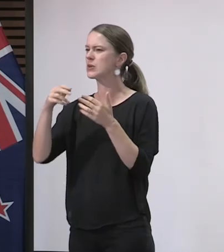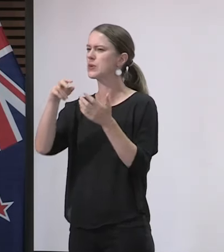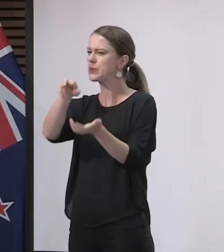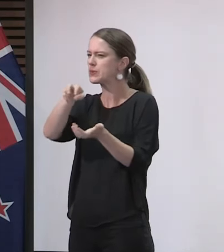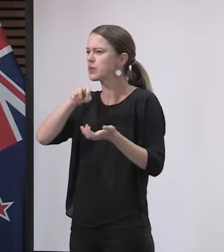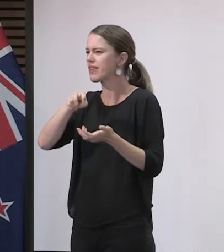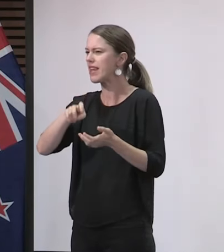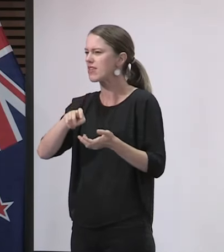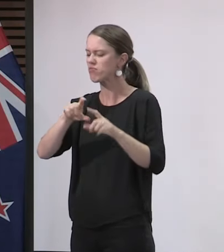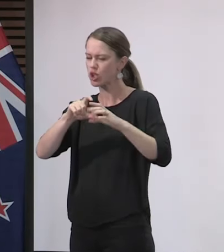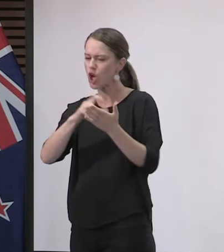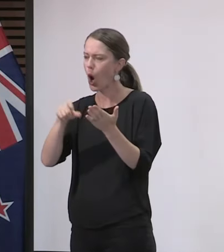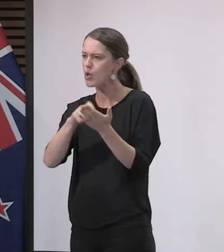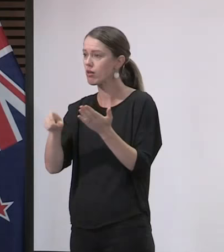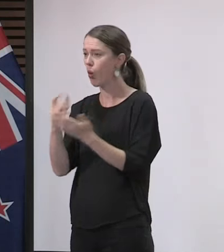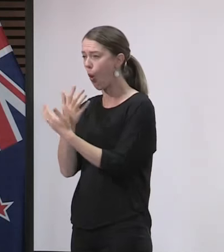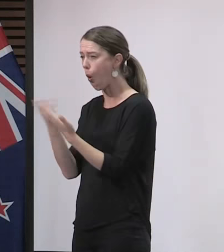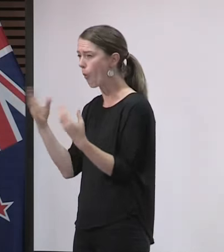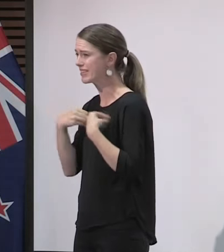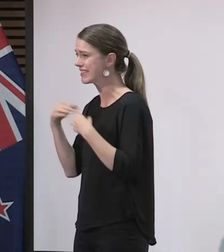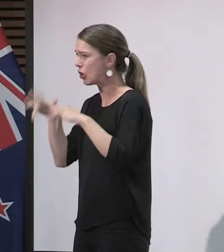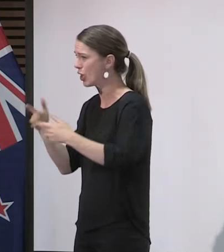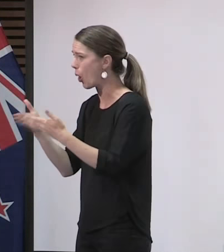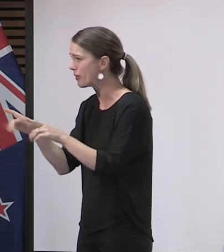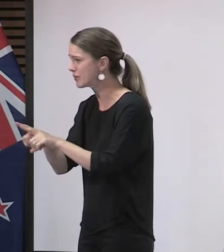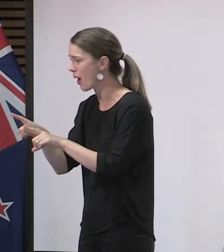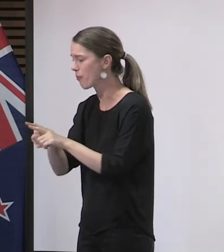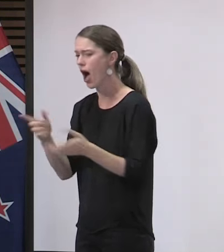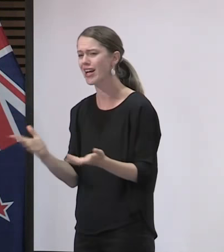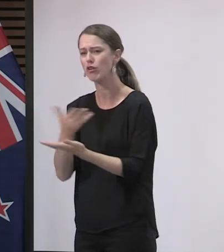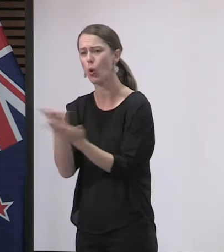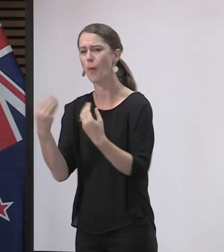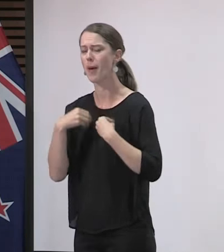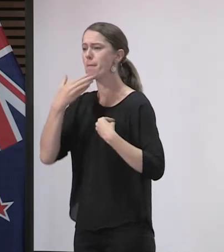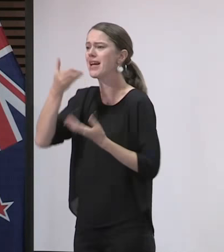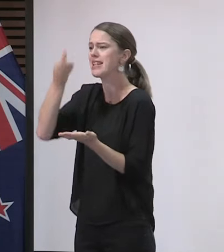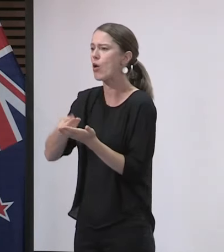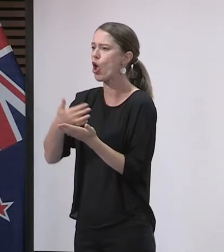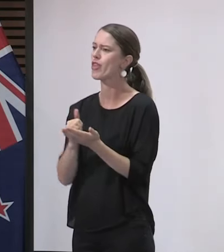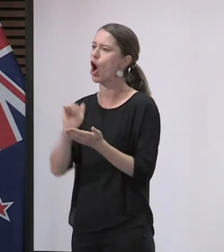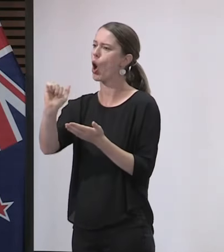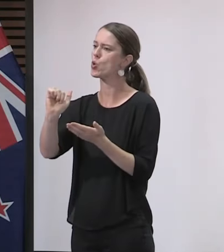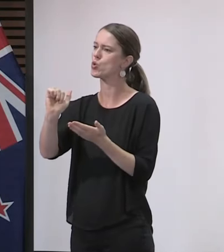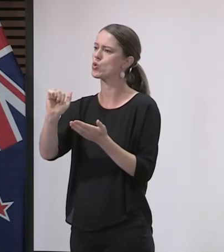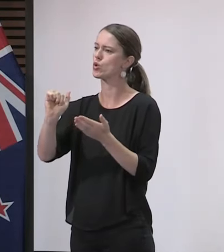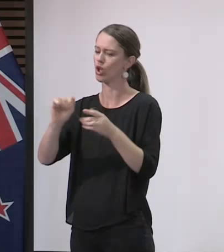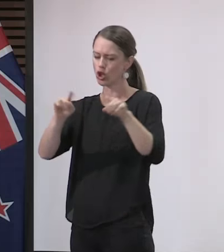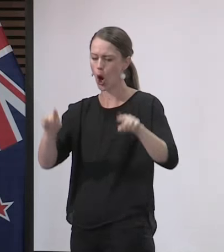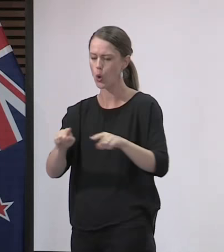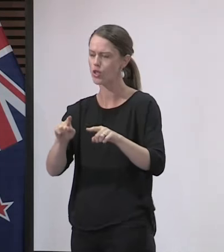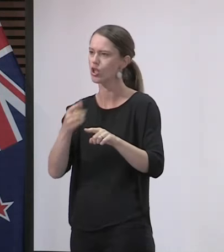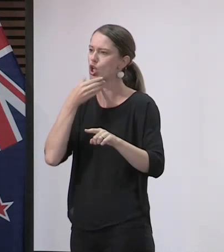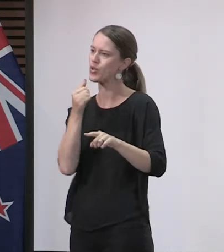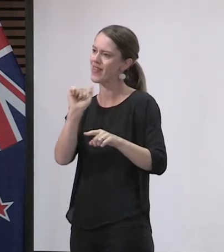open at the moment, but I'll just equally encourage businesses to go through that process, download the QR code and display it, and